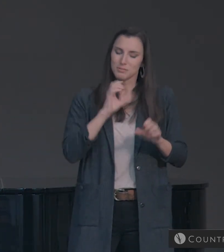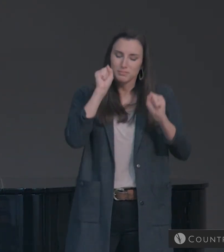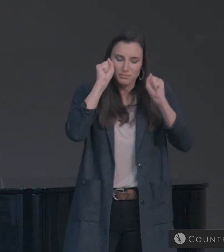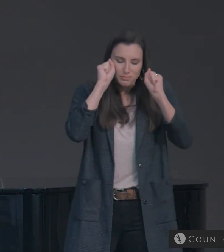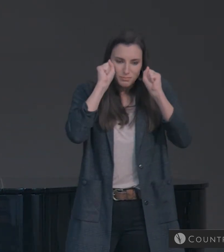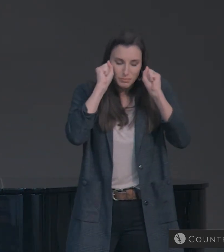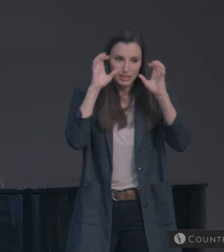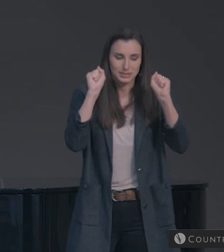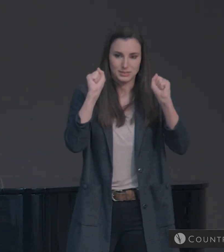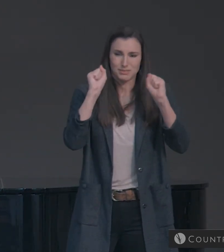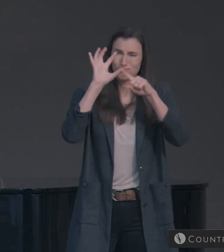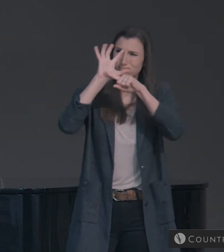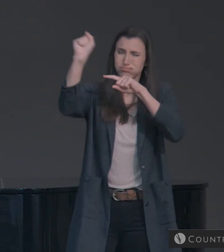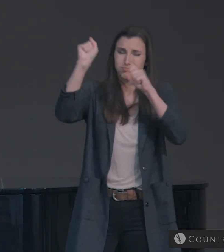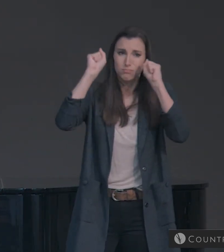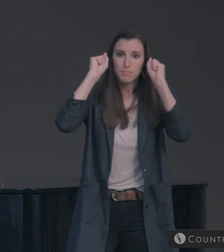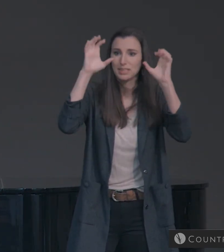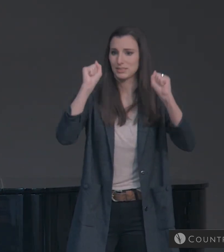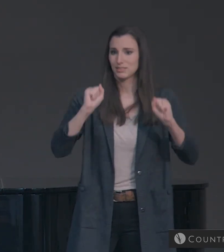Christ's return will be spectacular.